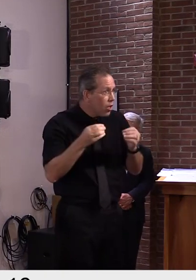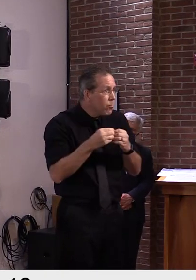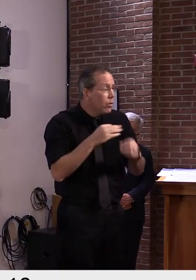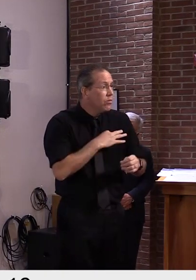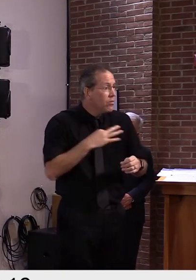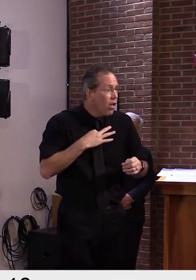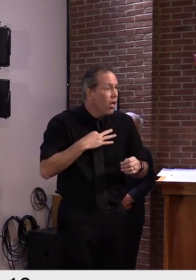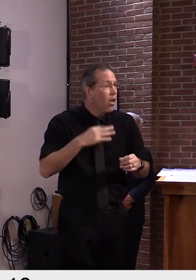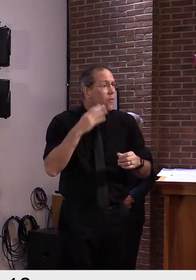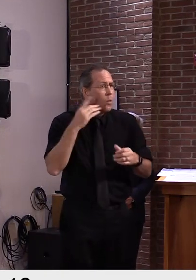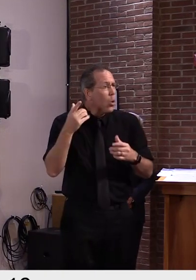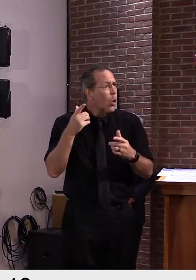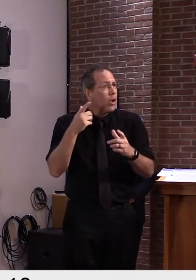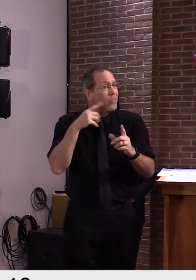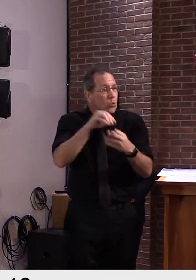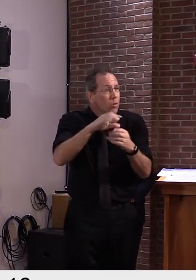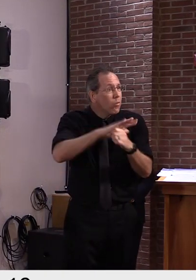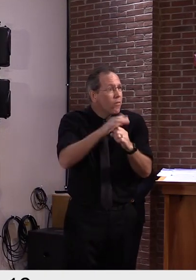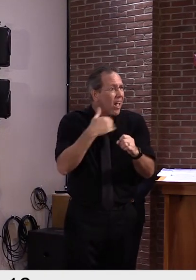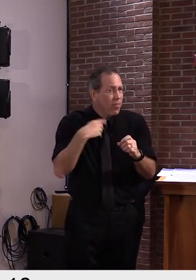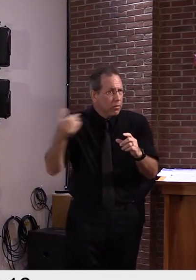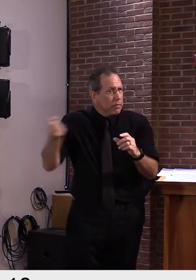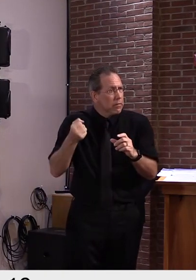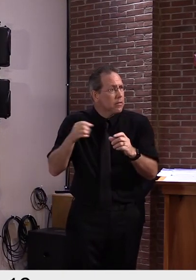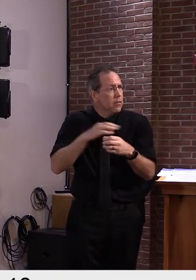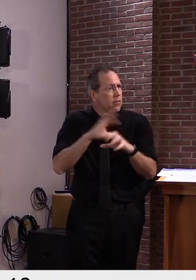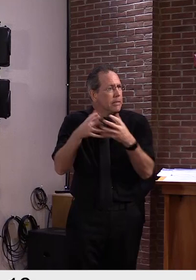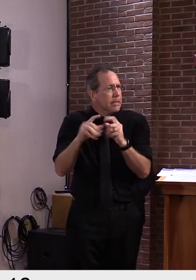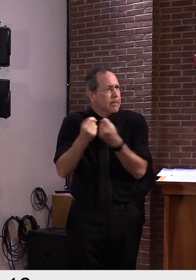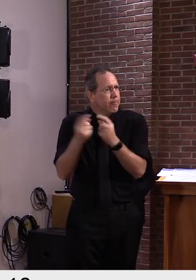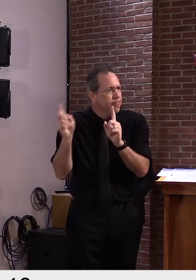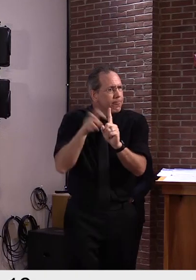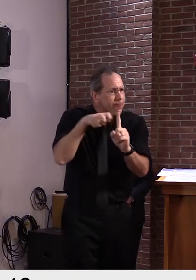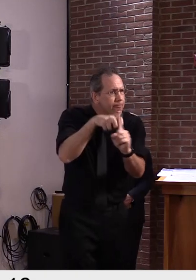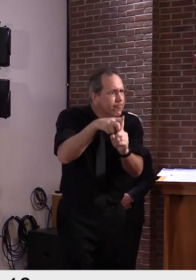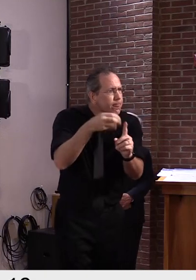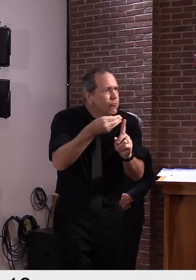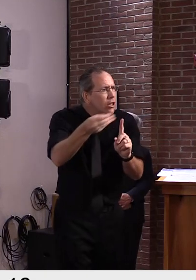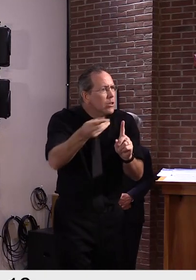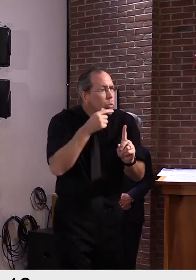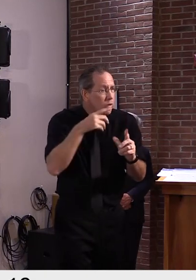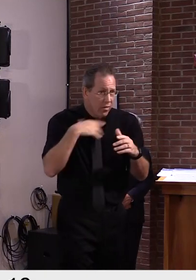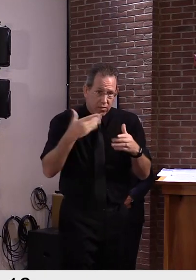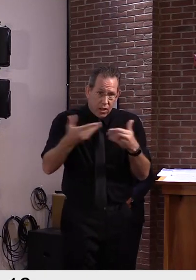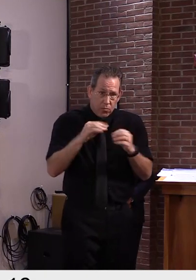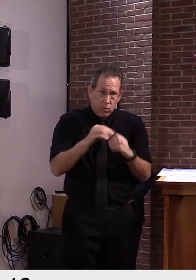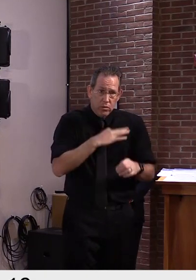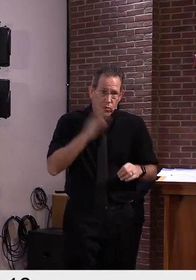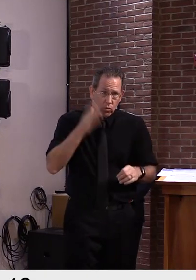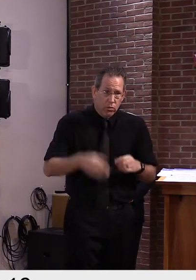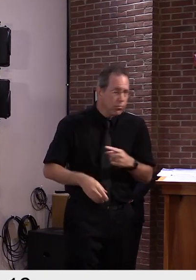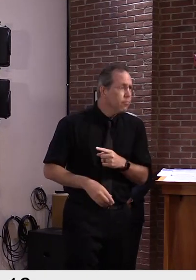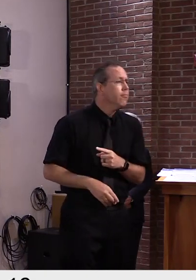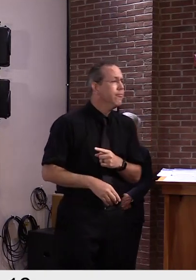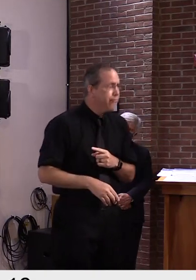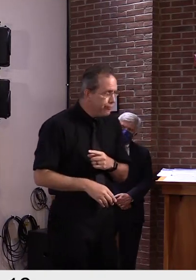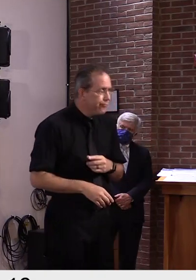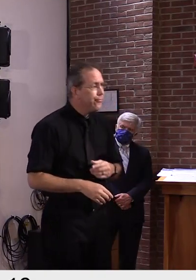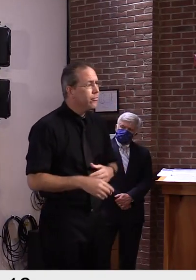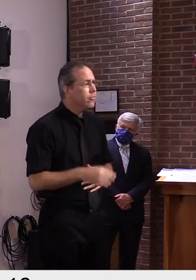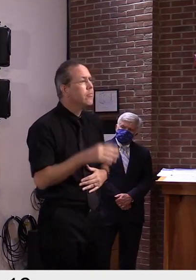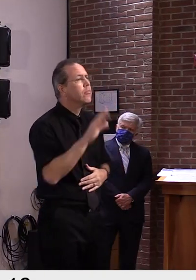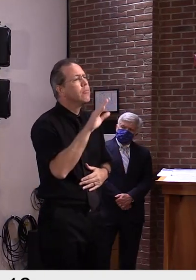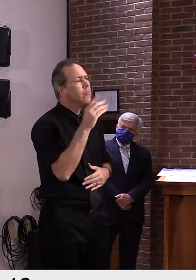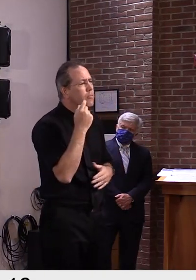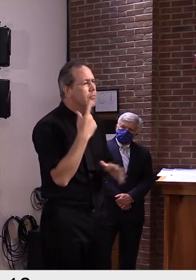there are thousands more tests to be done at home, uh, that we'll hear about in ensuing weeks. So,